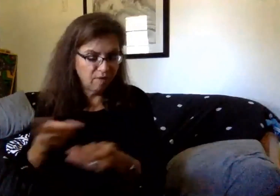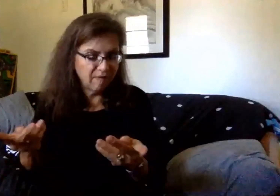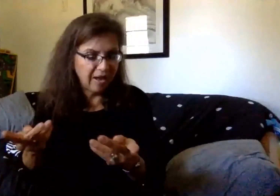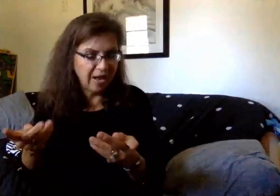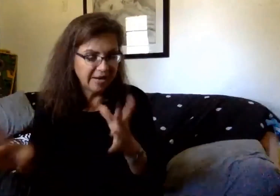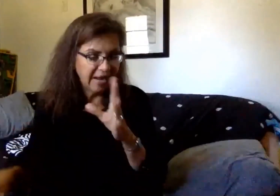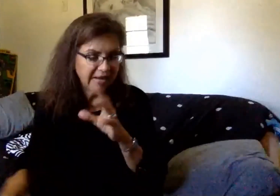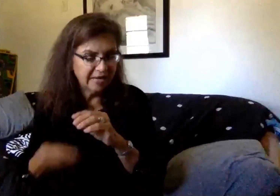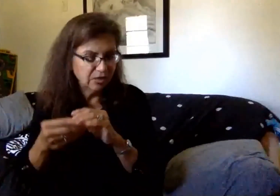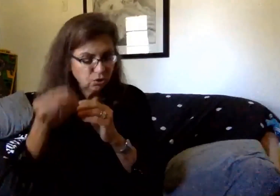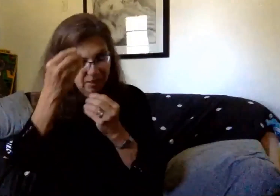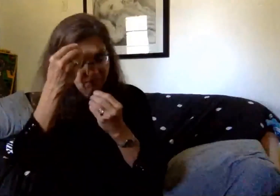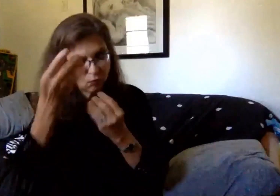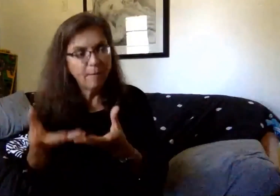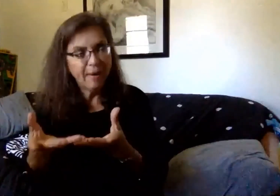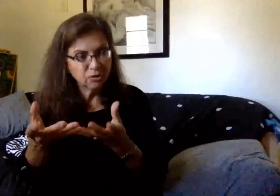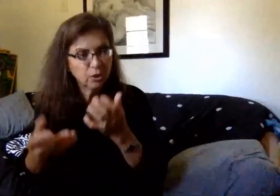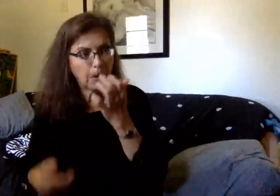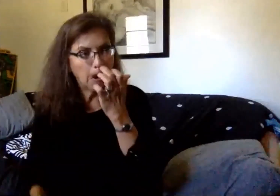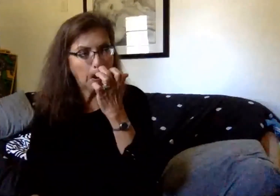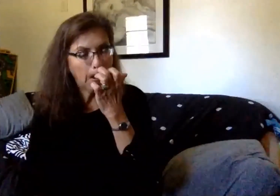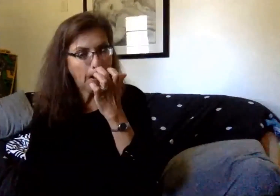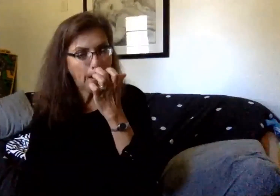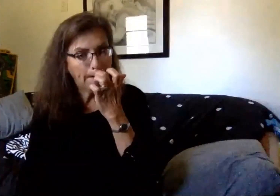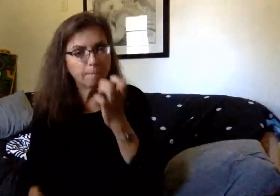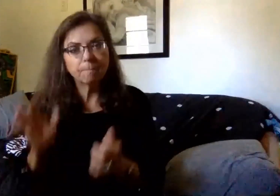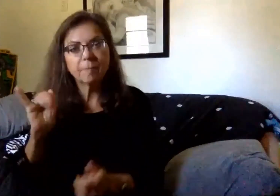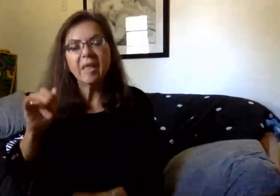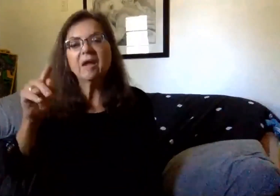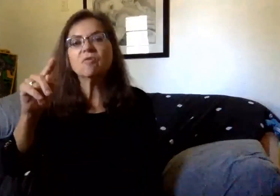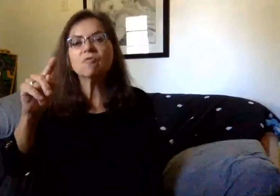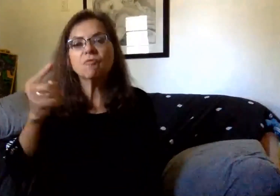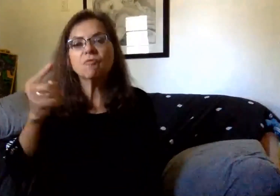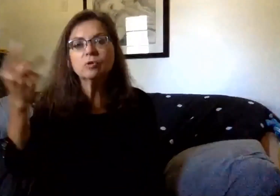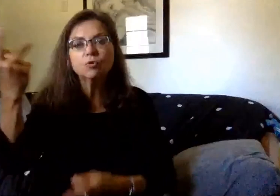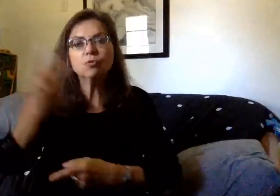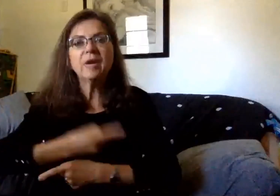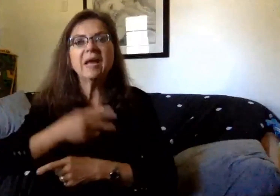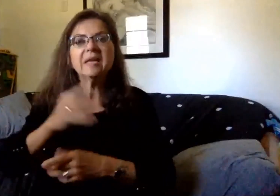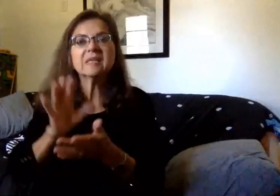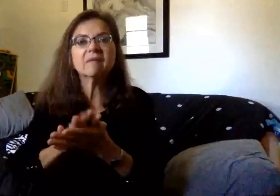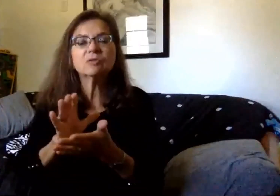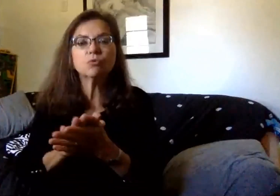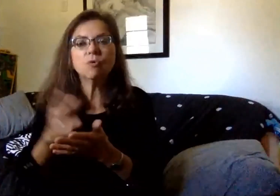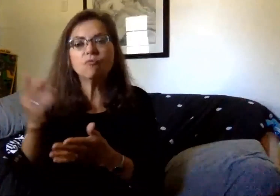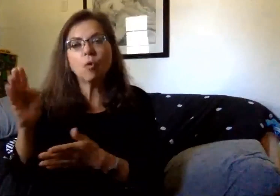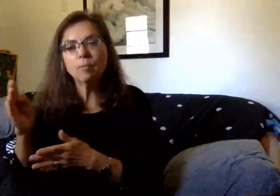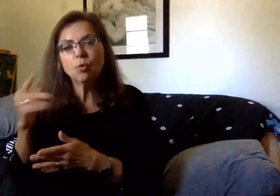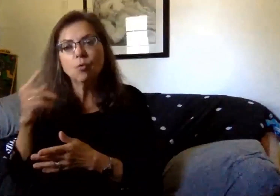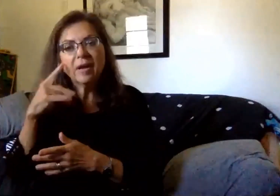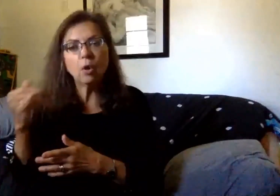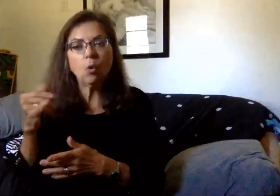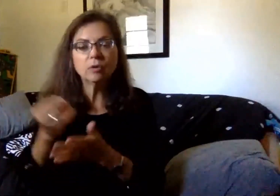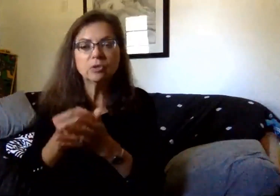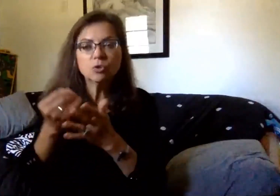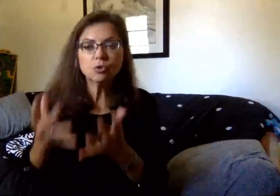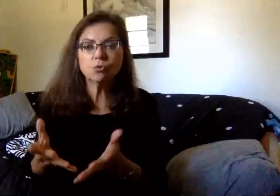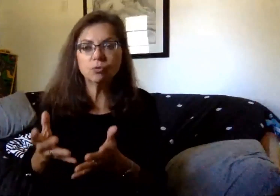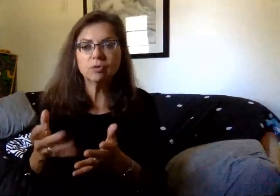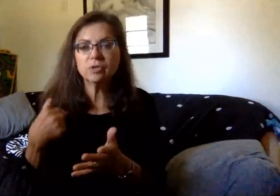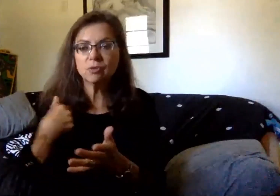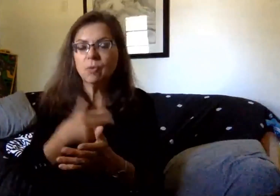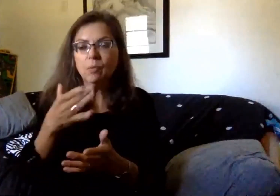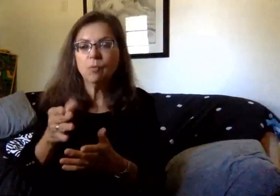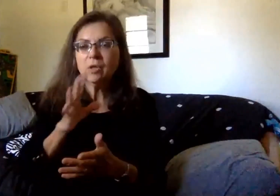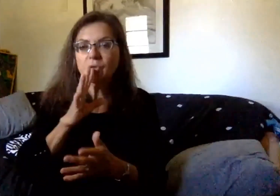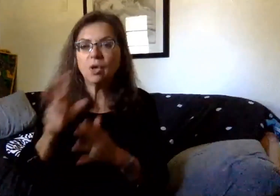information and guidance to our students. That first two days of school for both our blue and gold students, we'll be going through all the